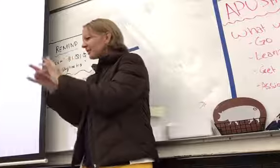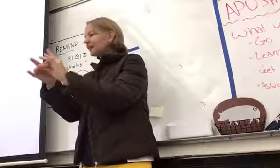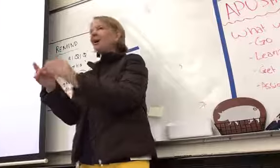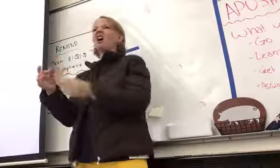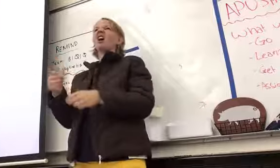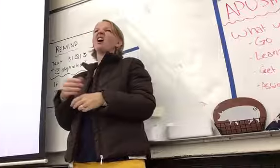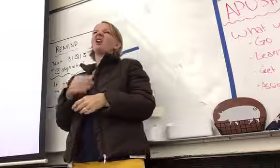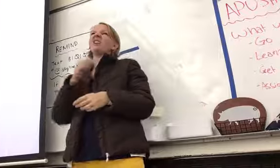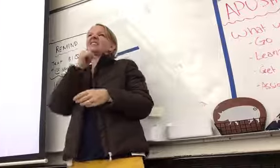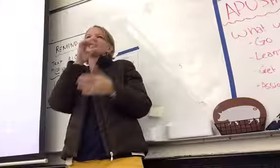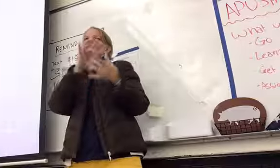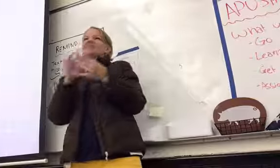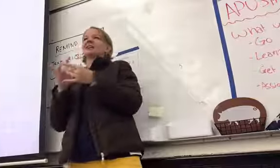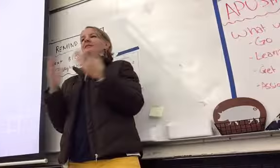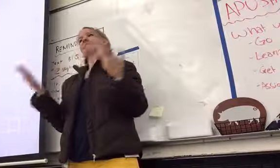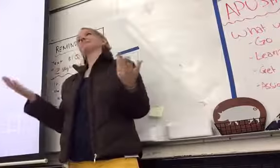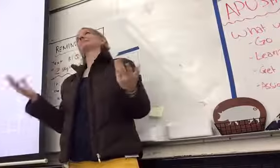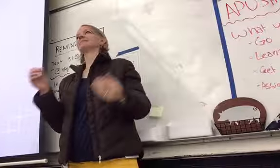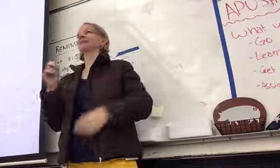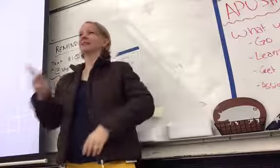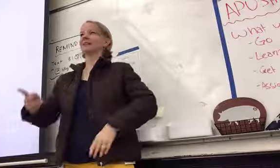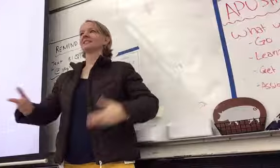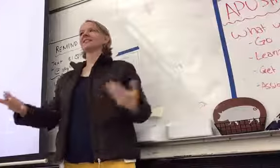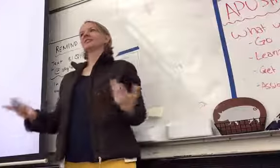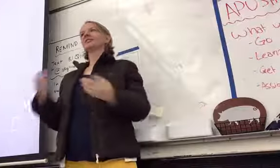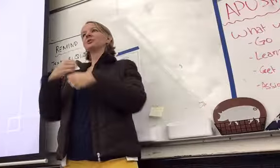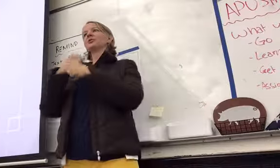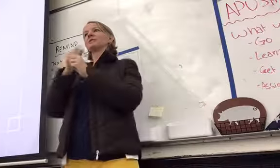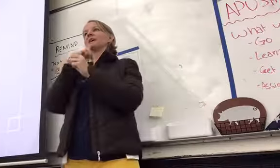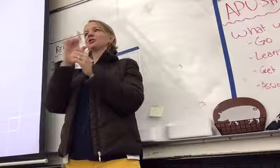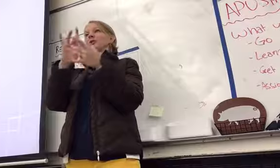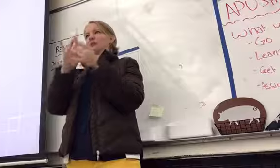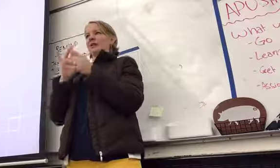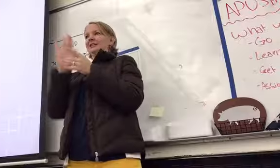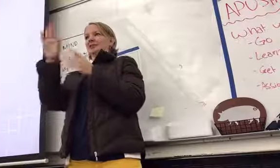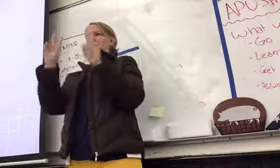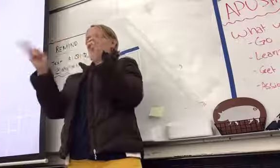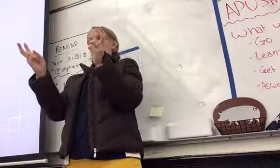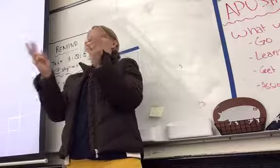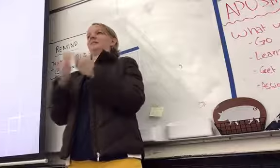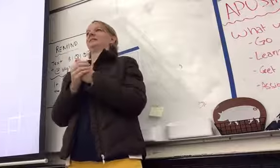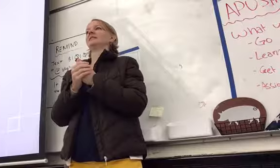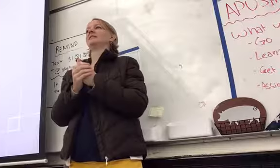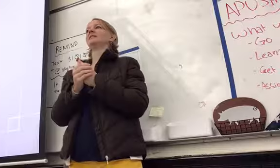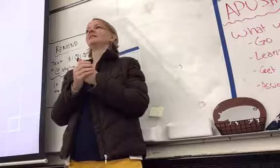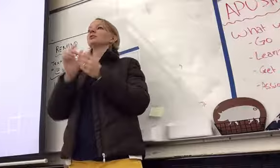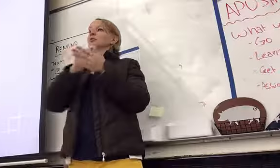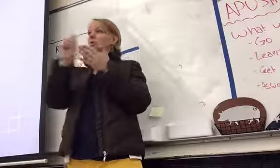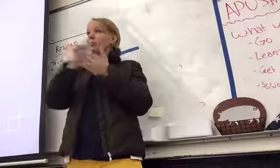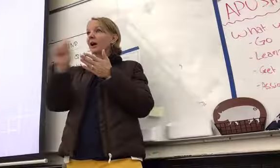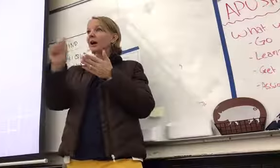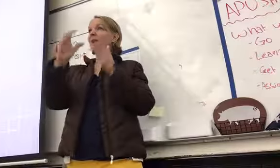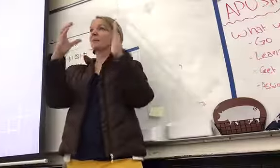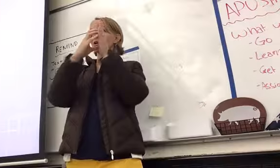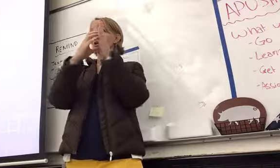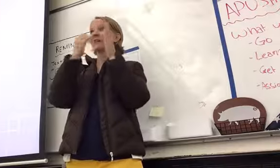Anyways, so write the paragraph. Can't be specific. Anything else I'm missing? Does anybody have any questions?